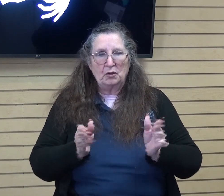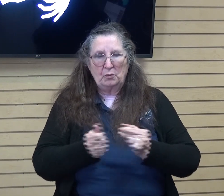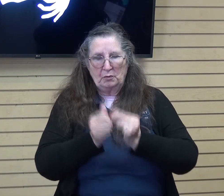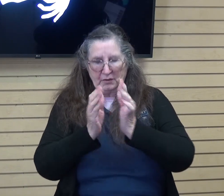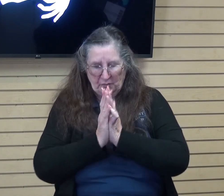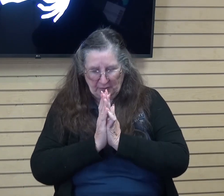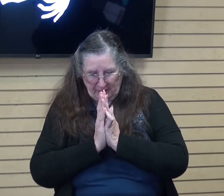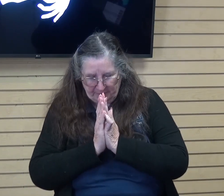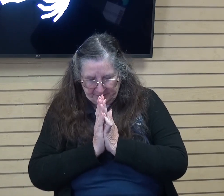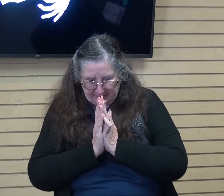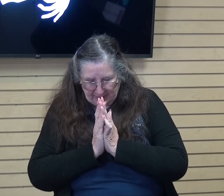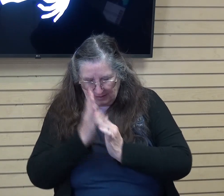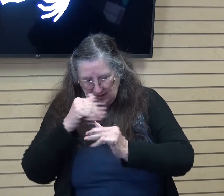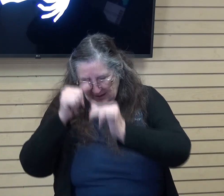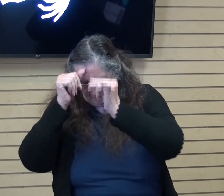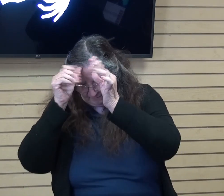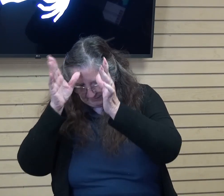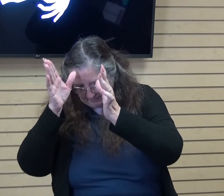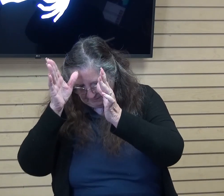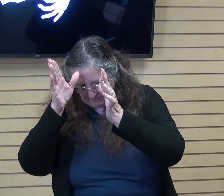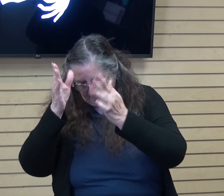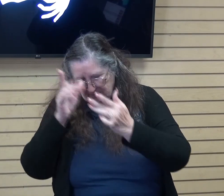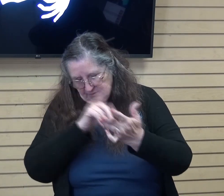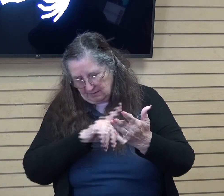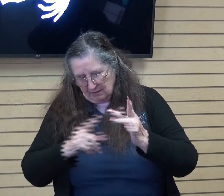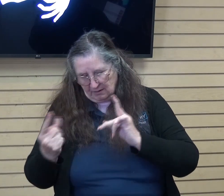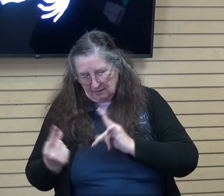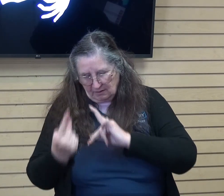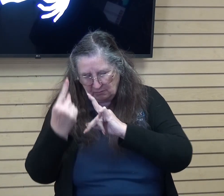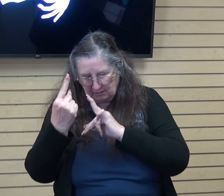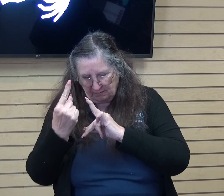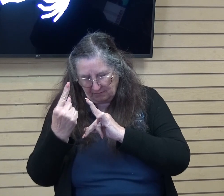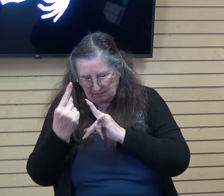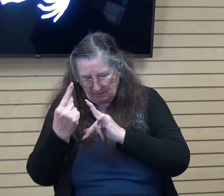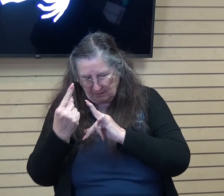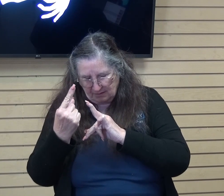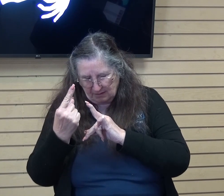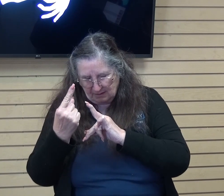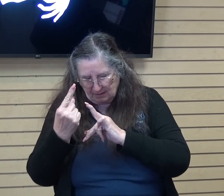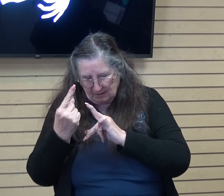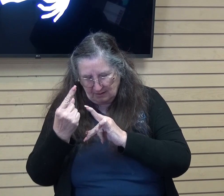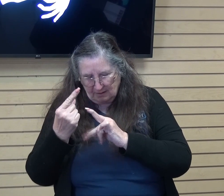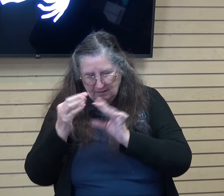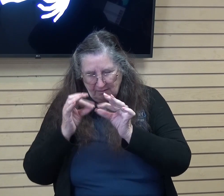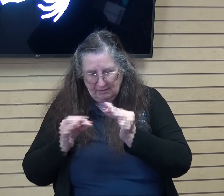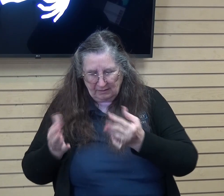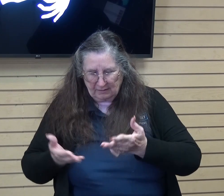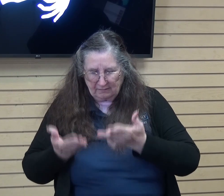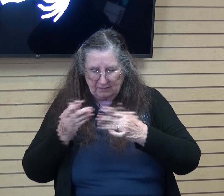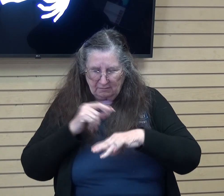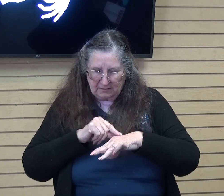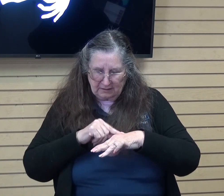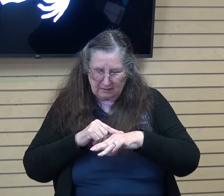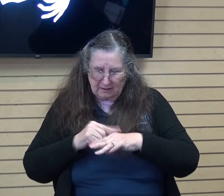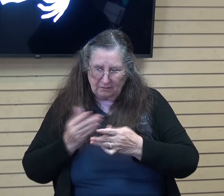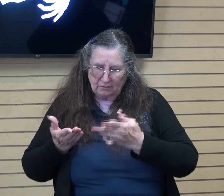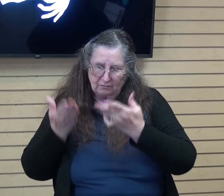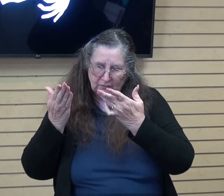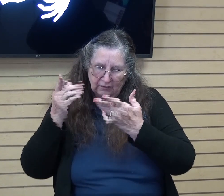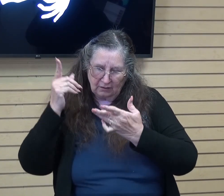heavenly father lord we come before you and we just lift up this time to you lord i pray that you open our